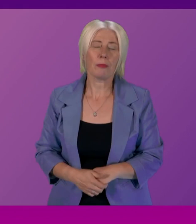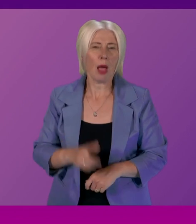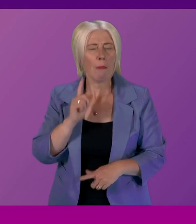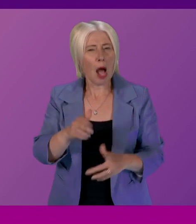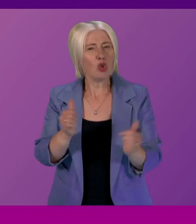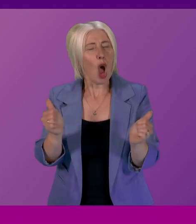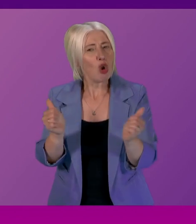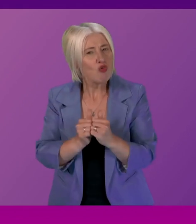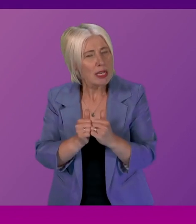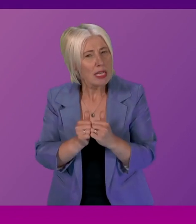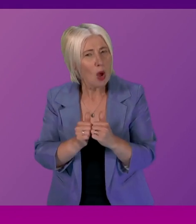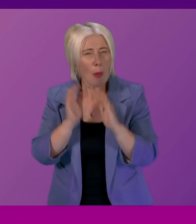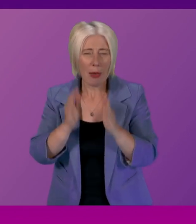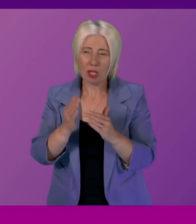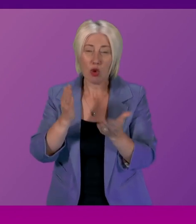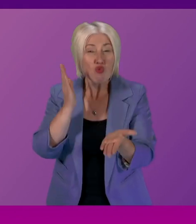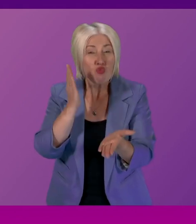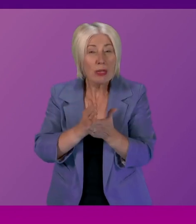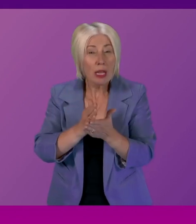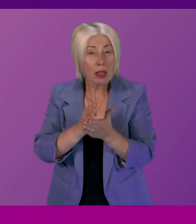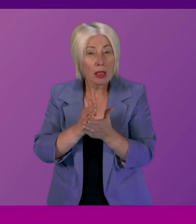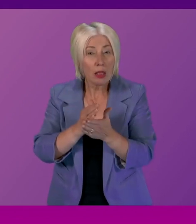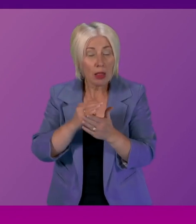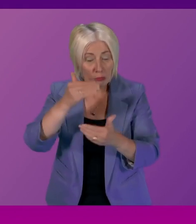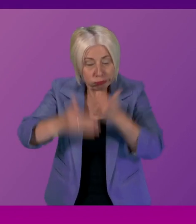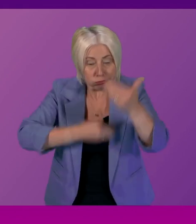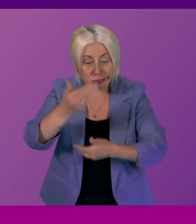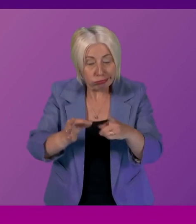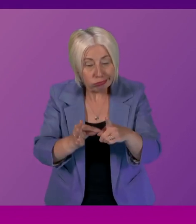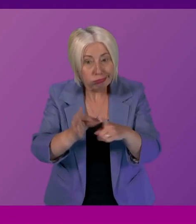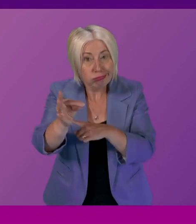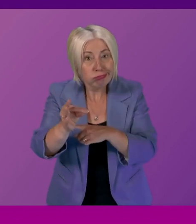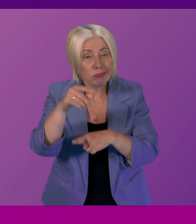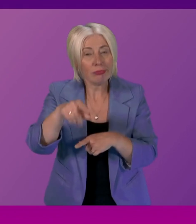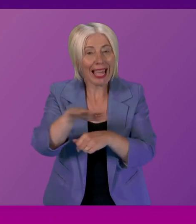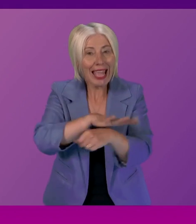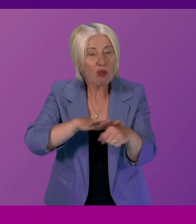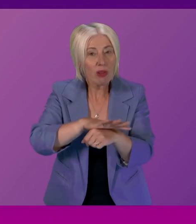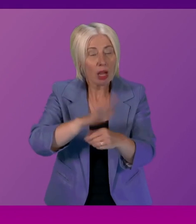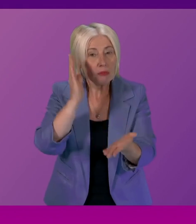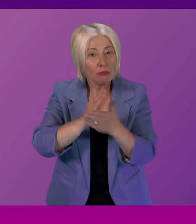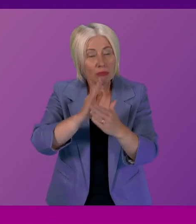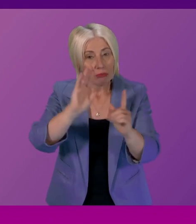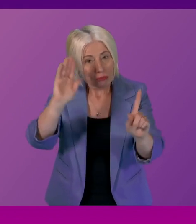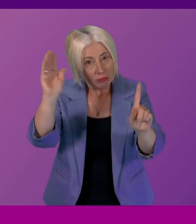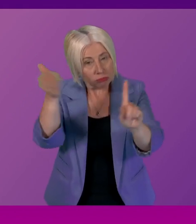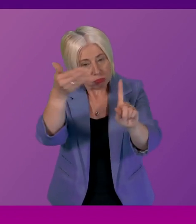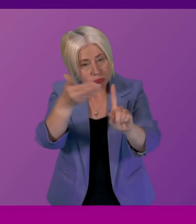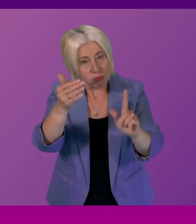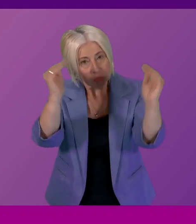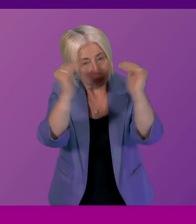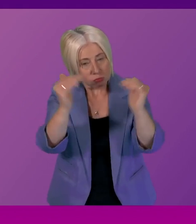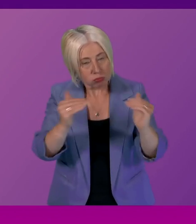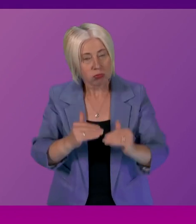agree that we need to see real progress in this area to truly meet the ambitions and cross portfolio